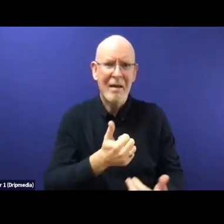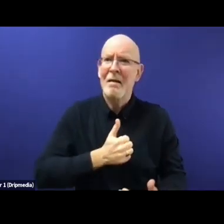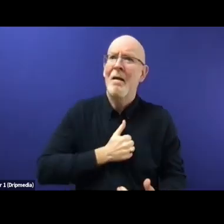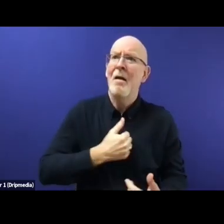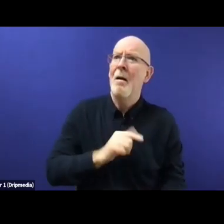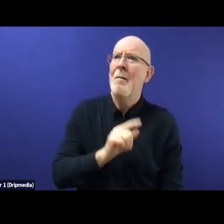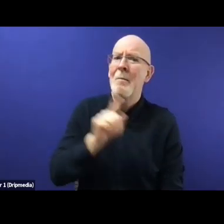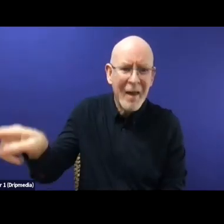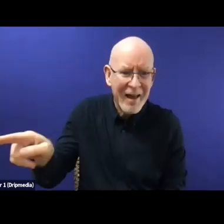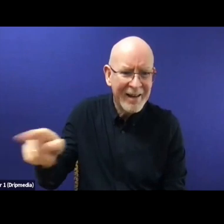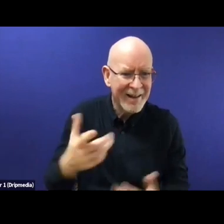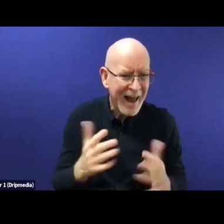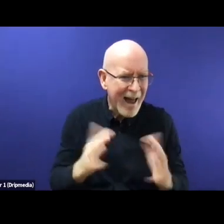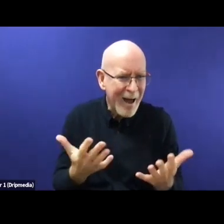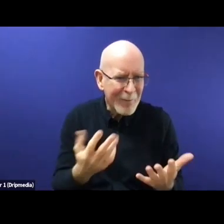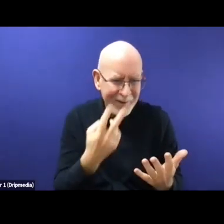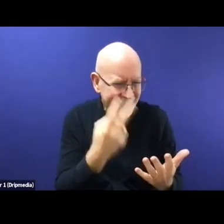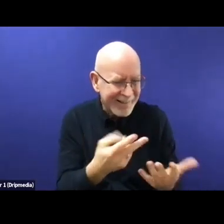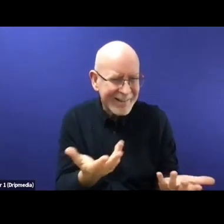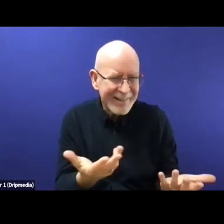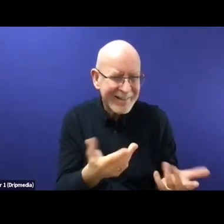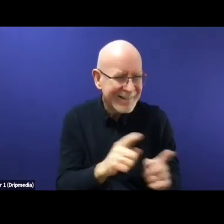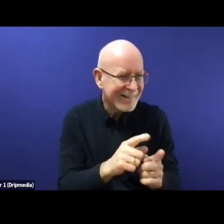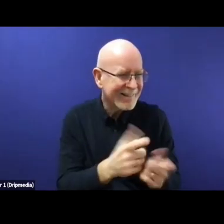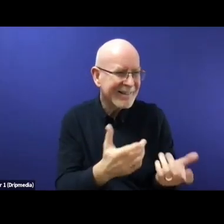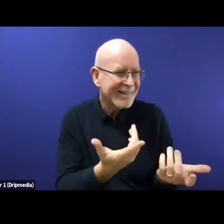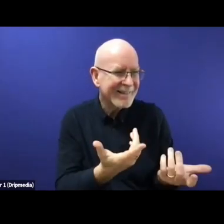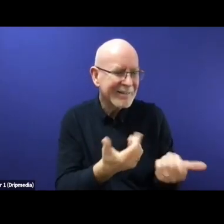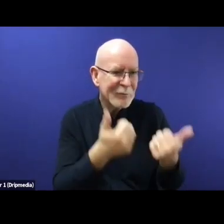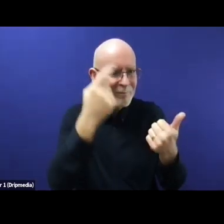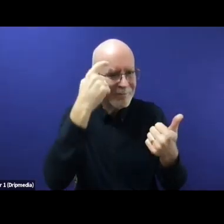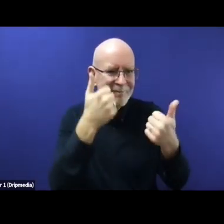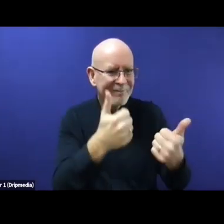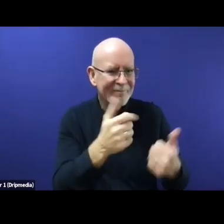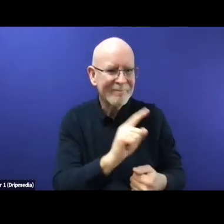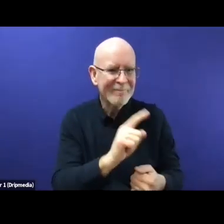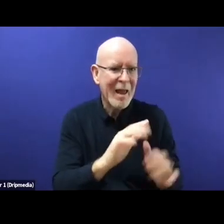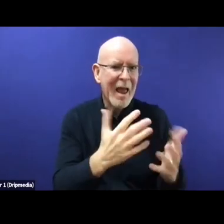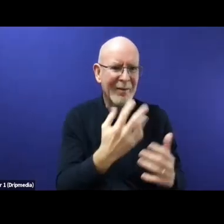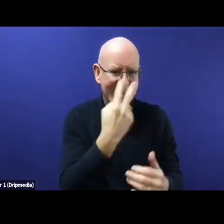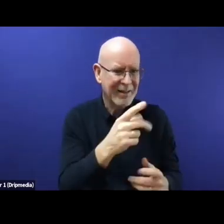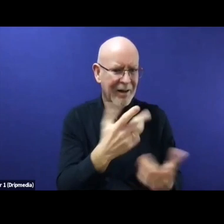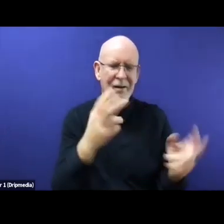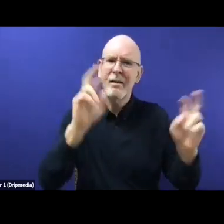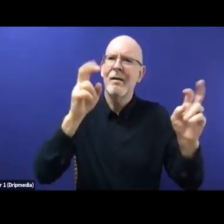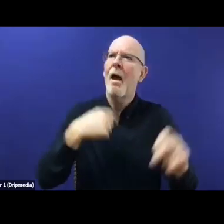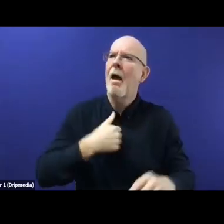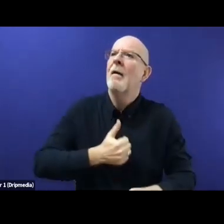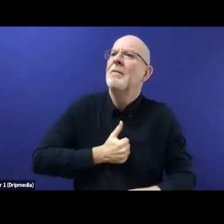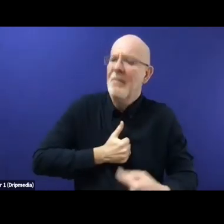illegally. So instead of giving them safety, instead of giving the right to asylum, instead of giving them to stay safe,